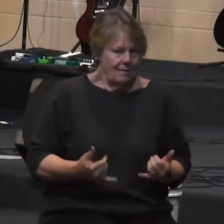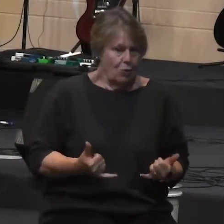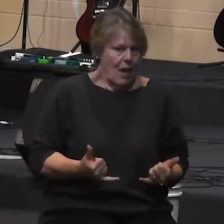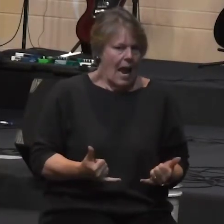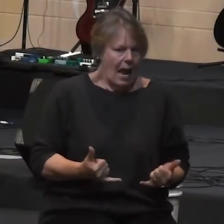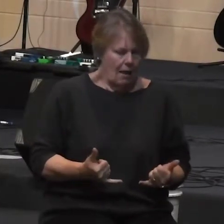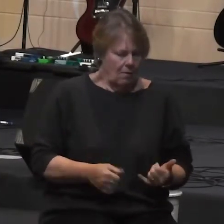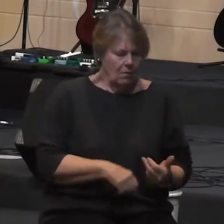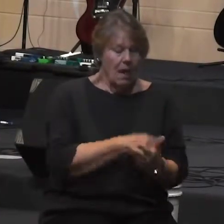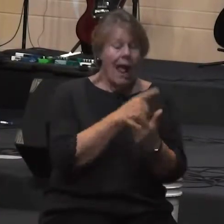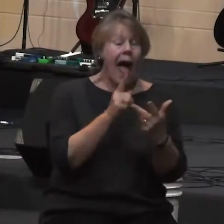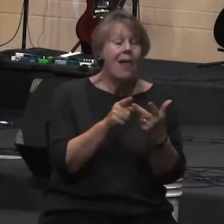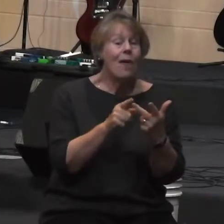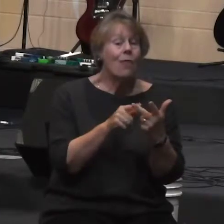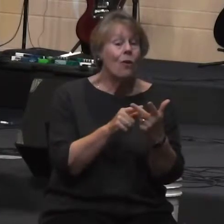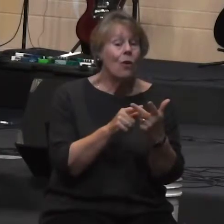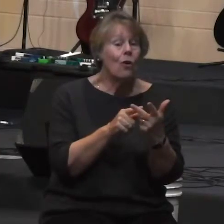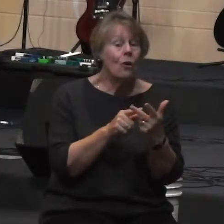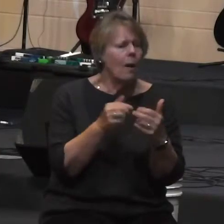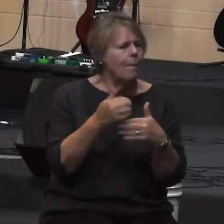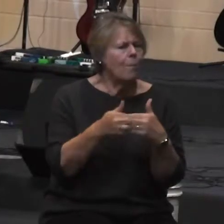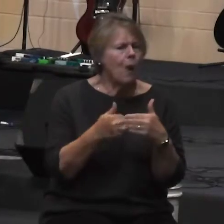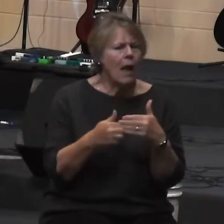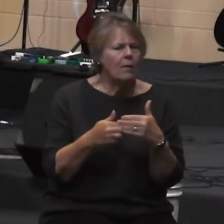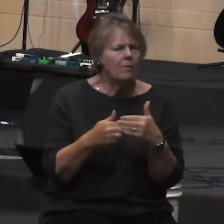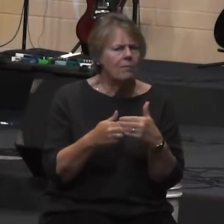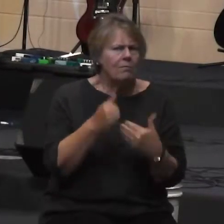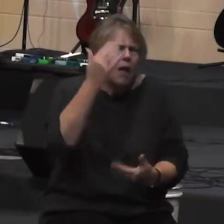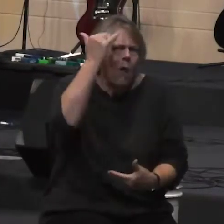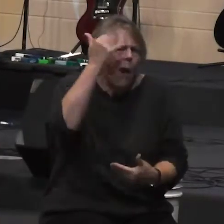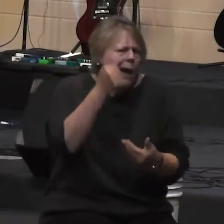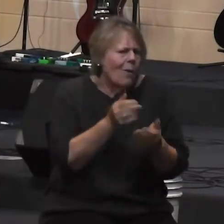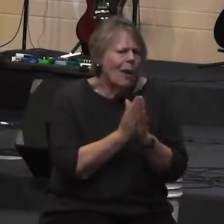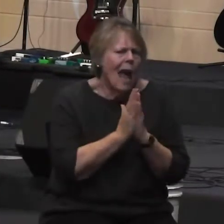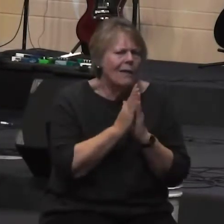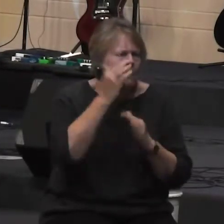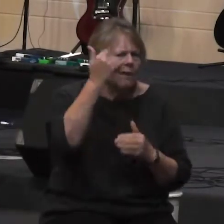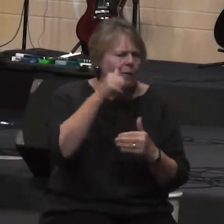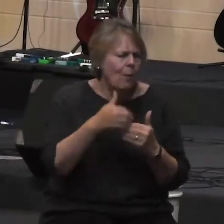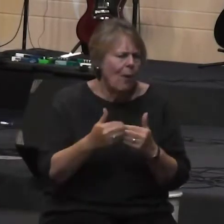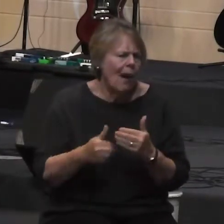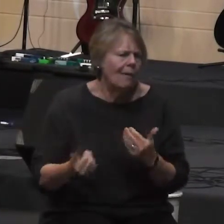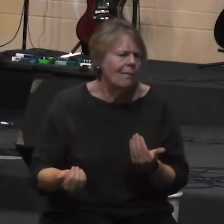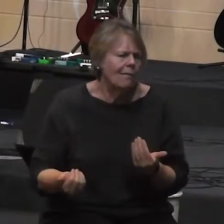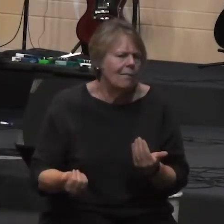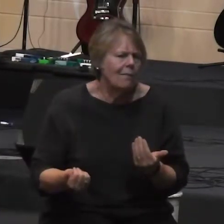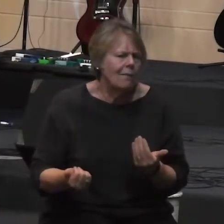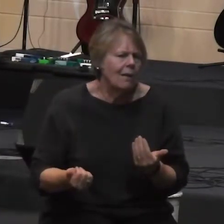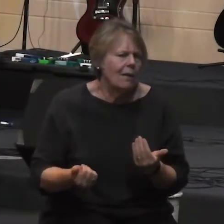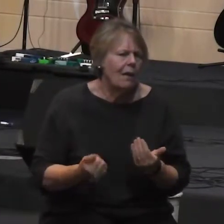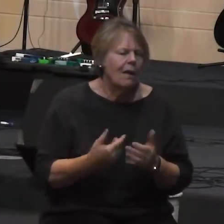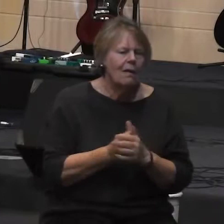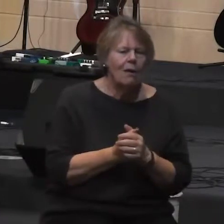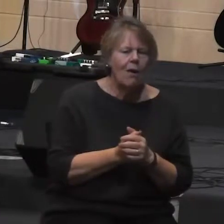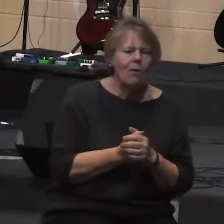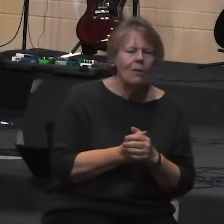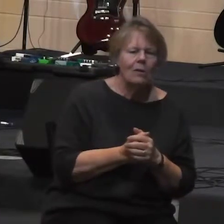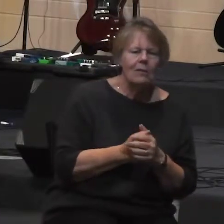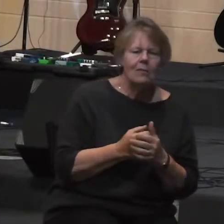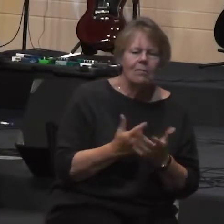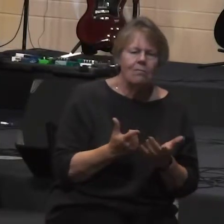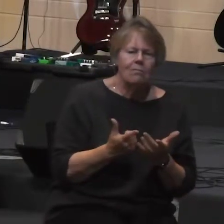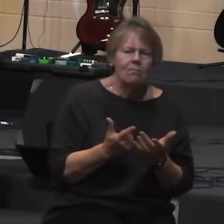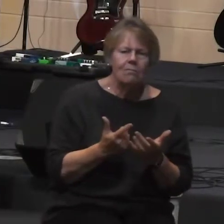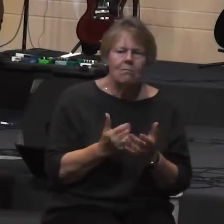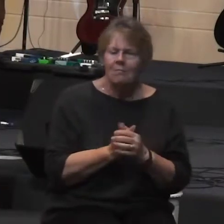And then third, bread. Why are we asking for bread? What if I'm gluten intolerant or celiac and I can't eat bread? Is